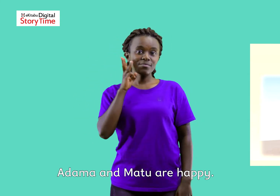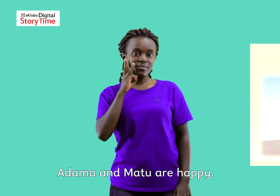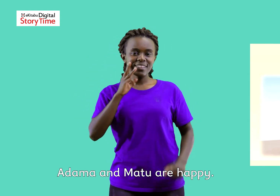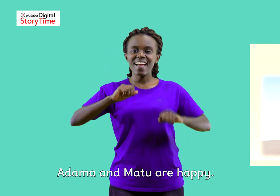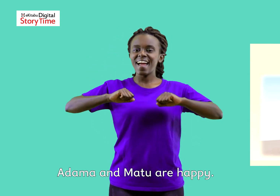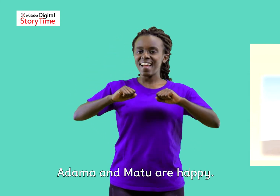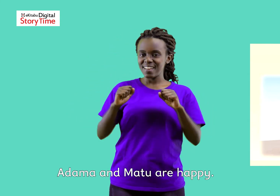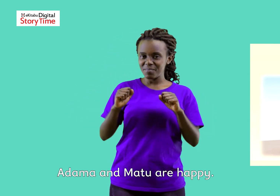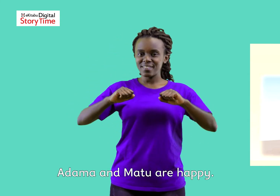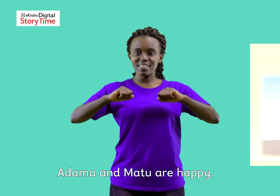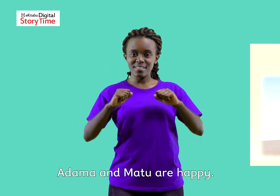Adama and Matu are happy.